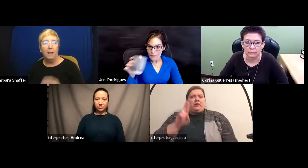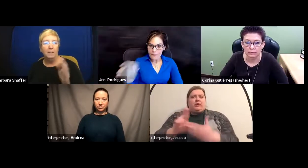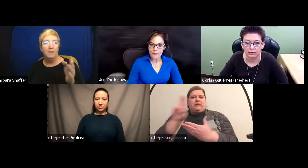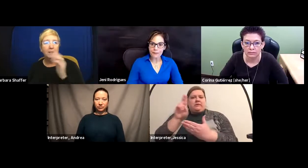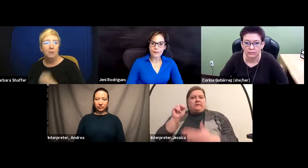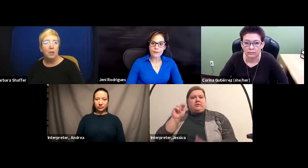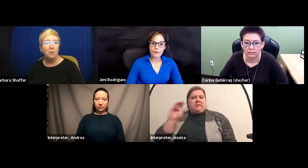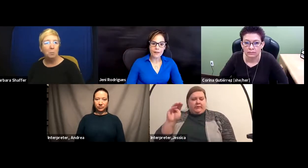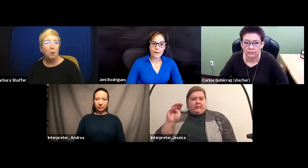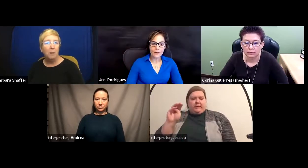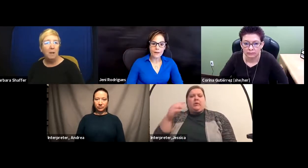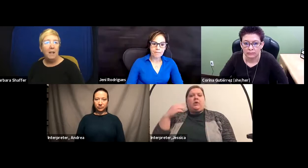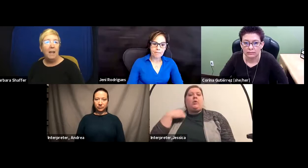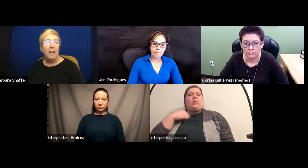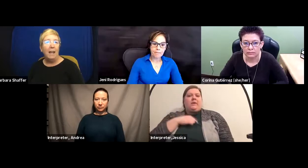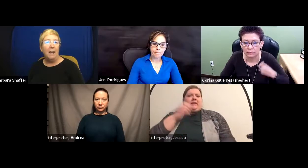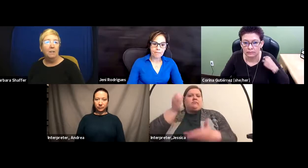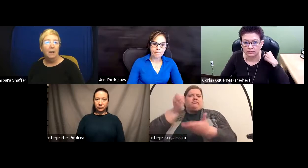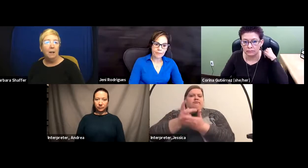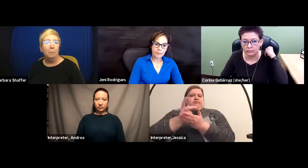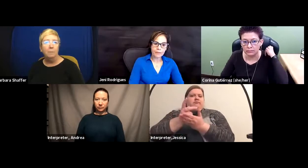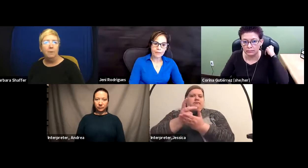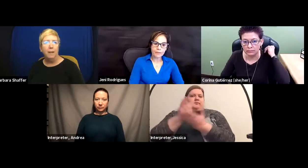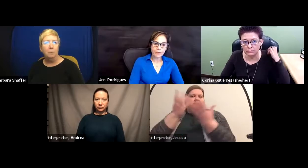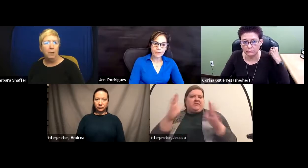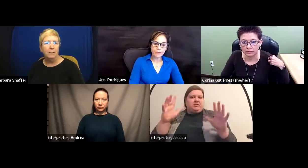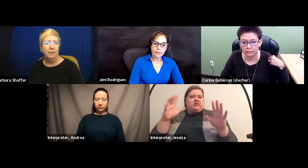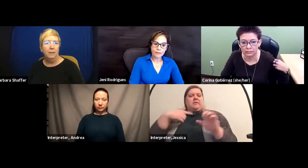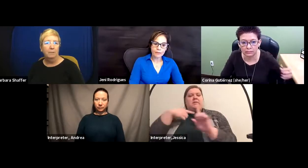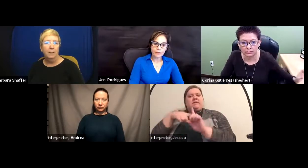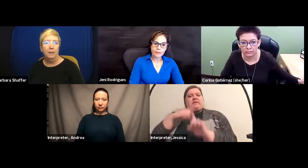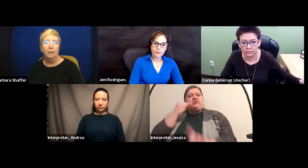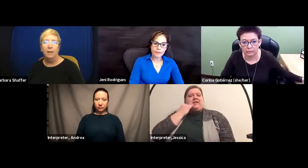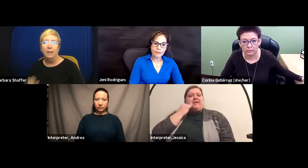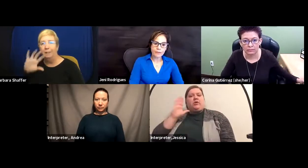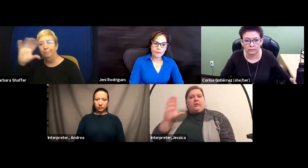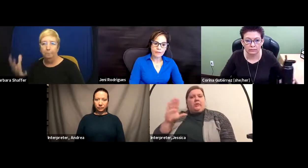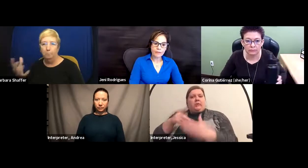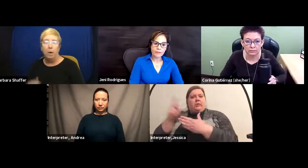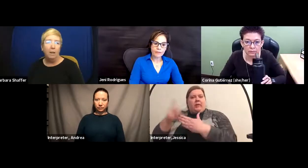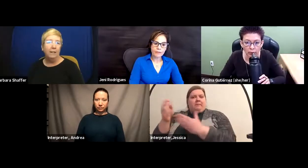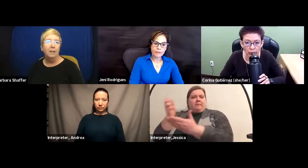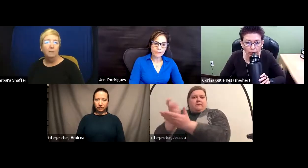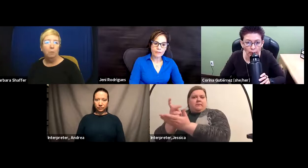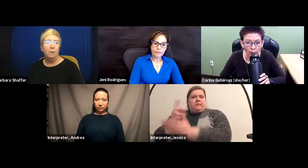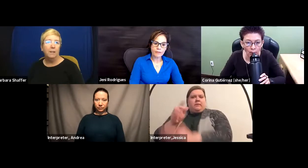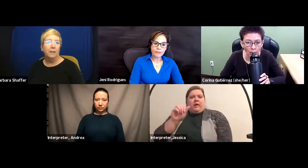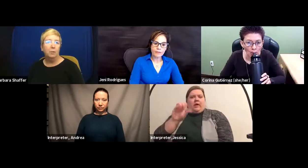as is Jenny's program. And I'm the Vice President of the Accrediting Body for Sign Language